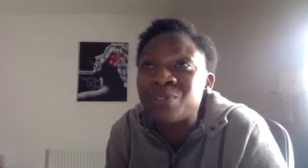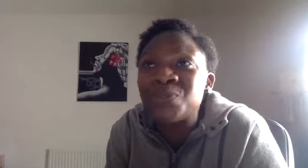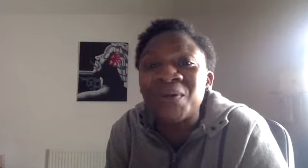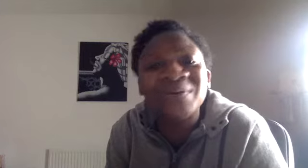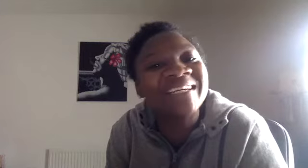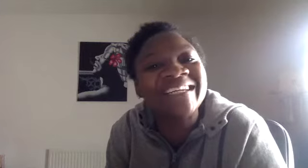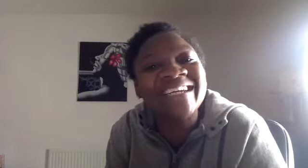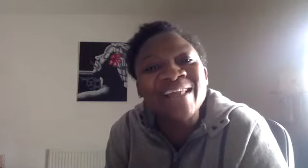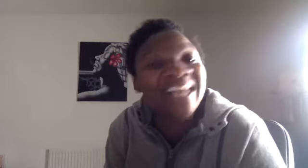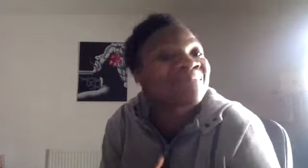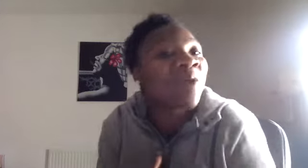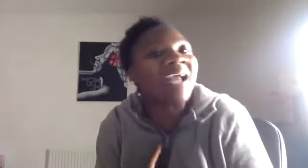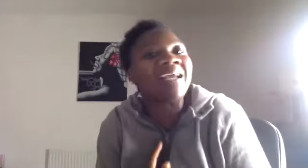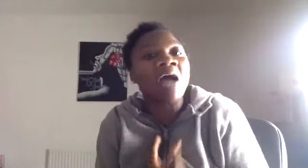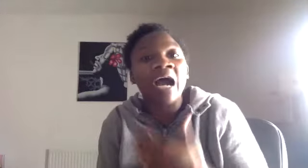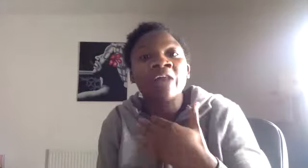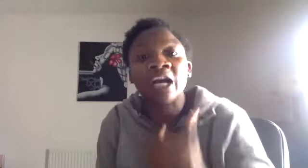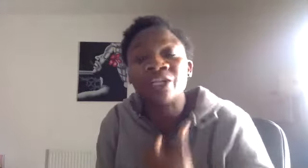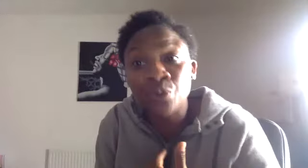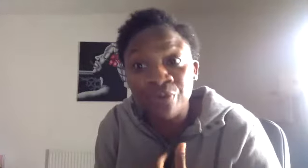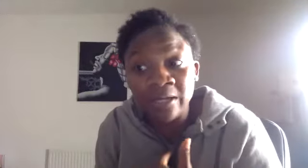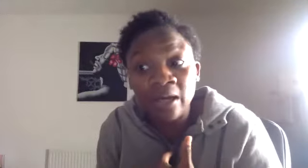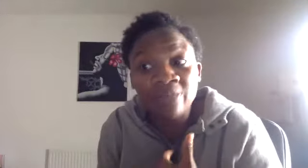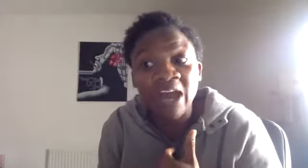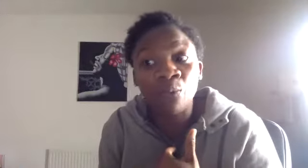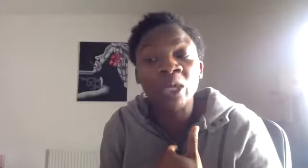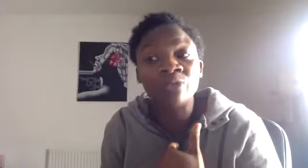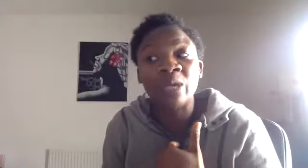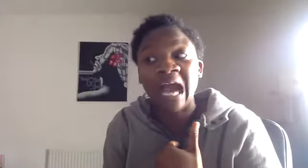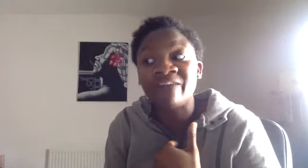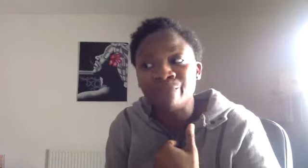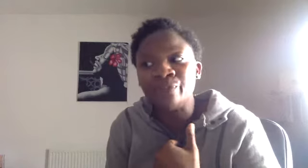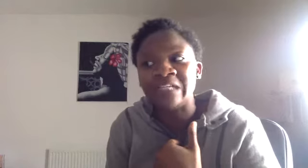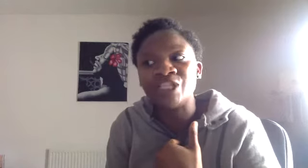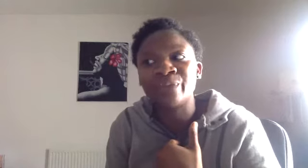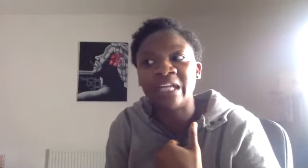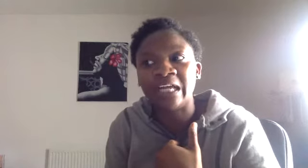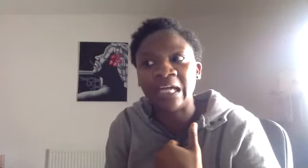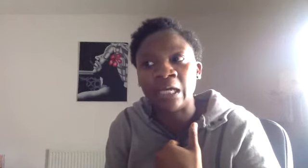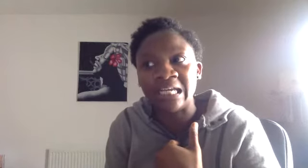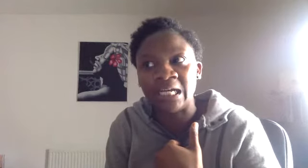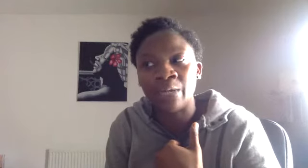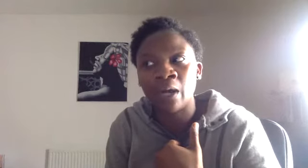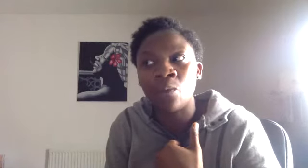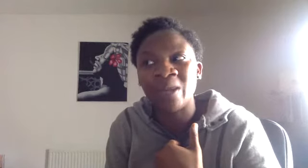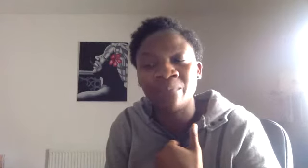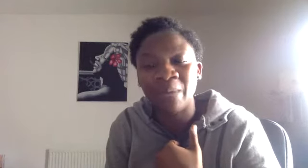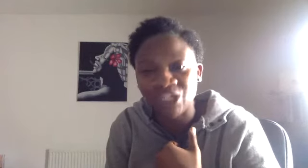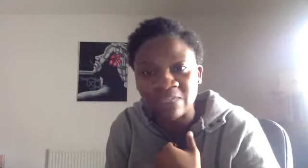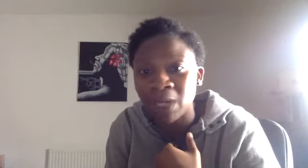do so. So that's my, I do think that we have moved into an era where the patient is much